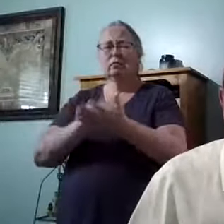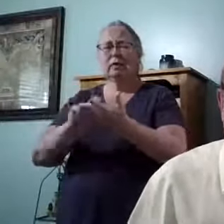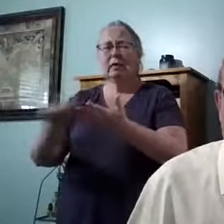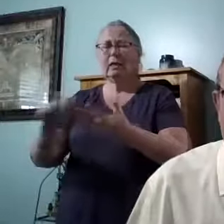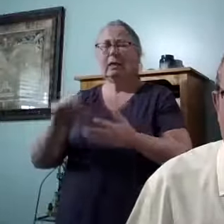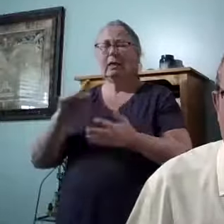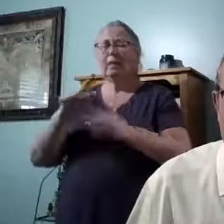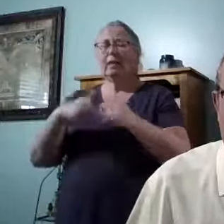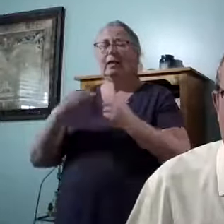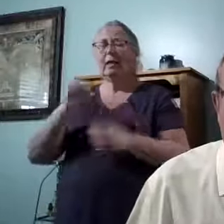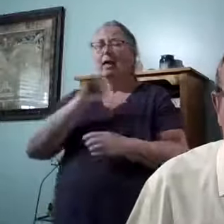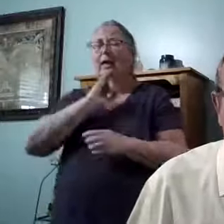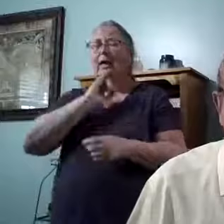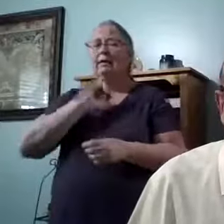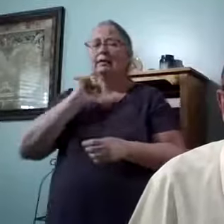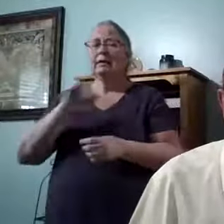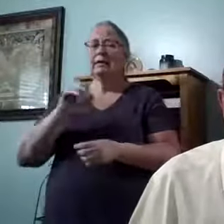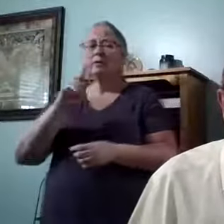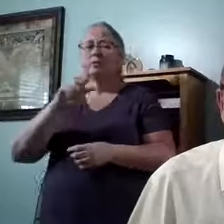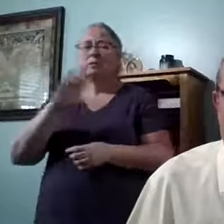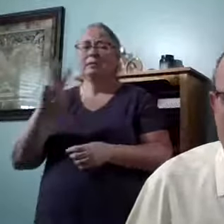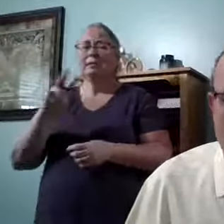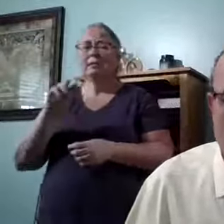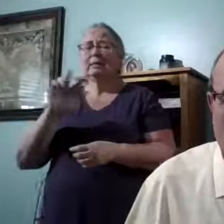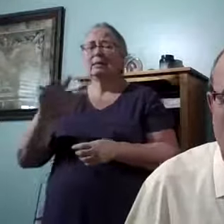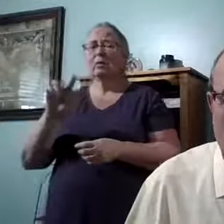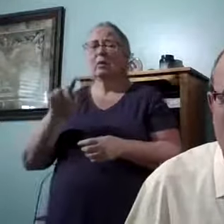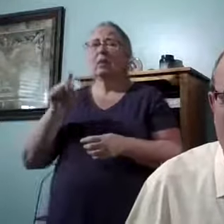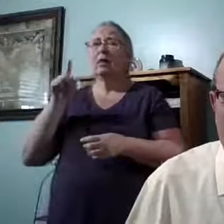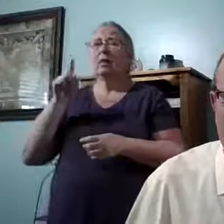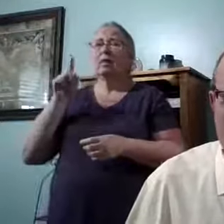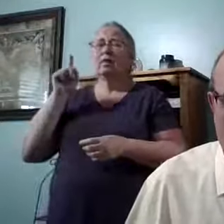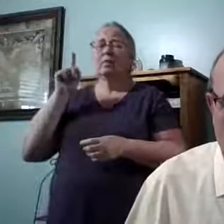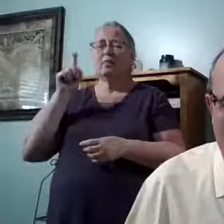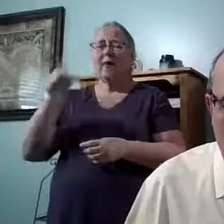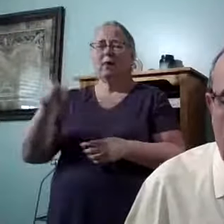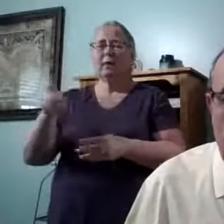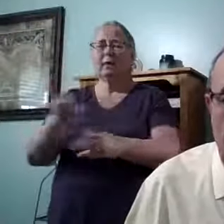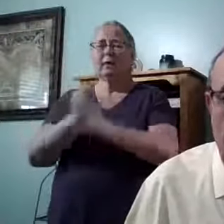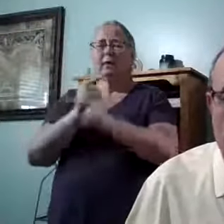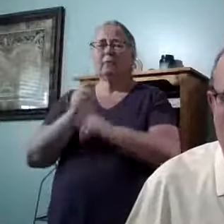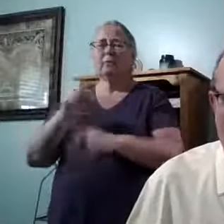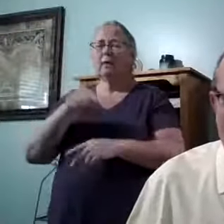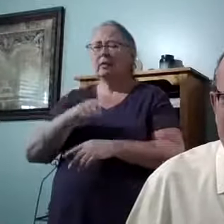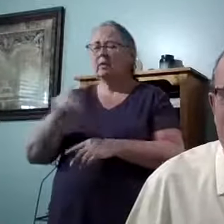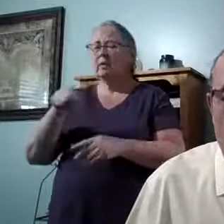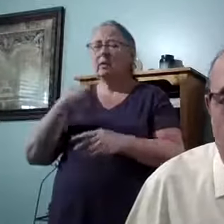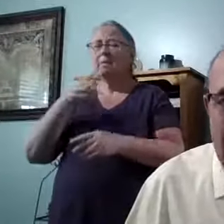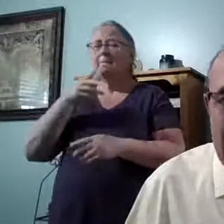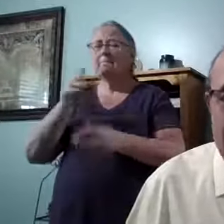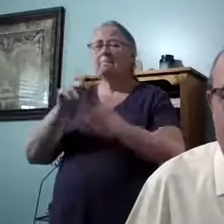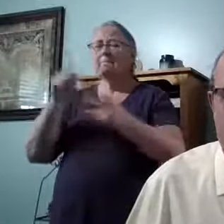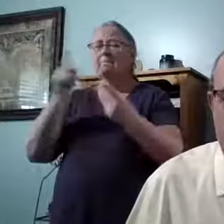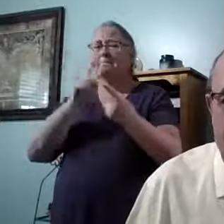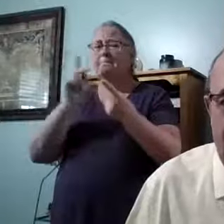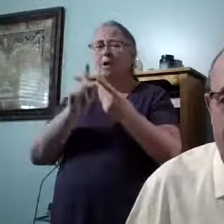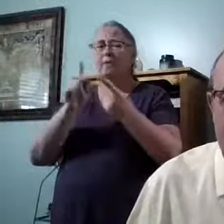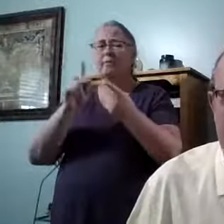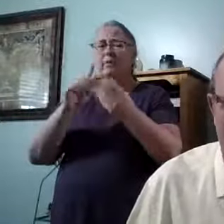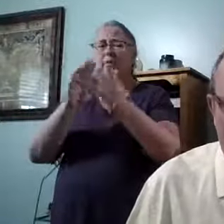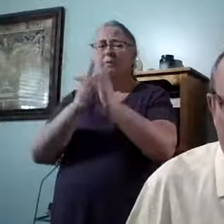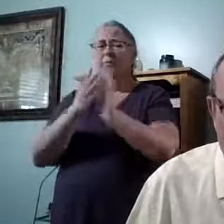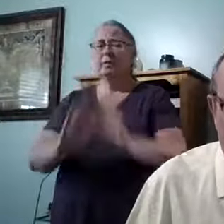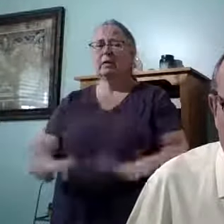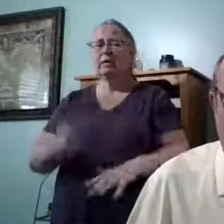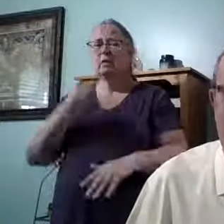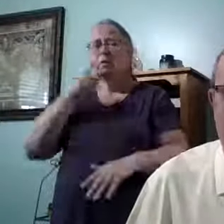about this one? Isaiah 26 3. Thou will keep him in perfect peace whose mind is stayed